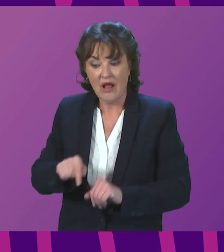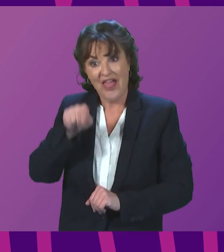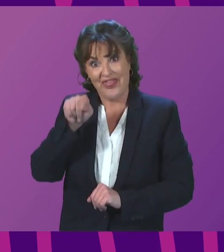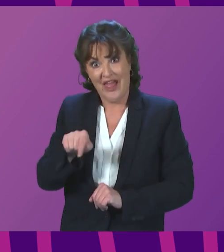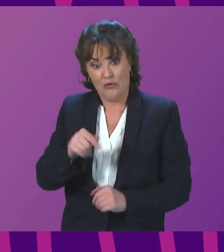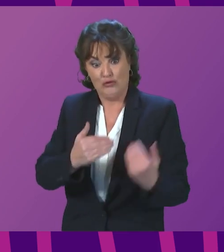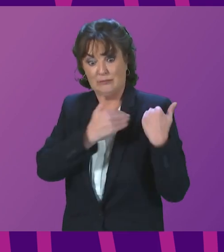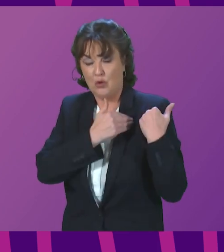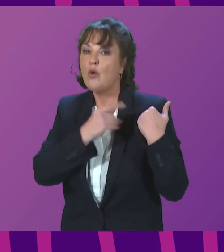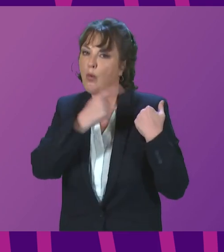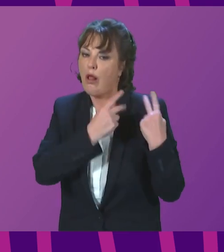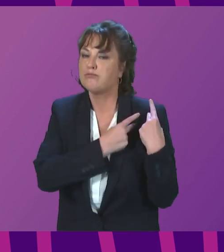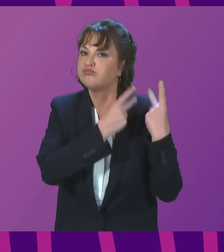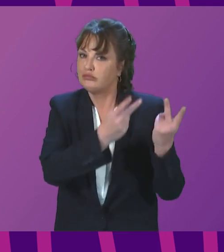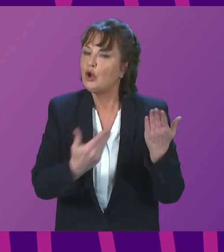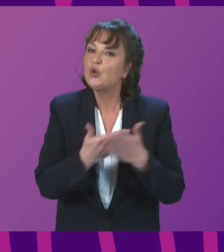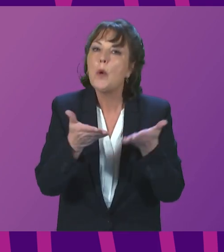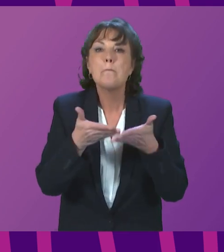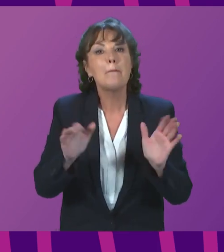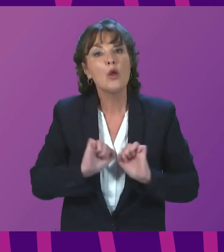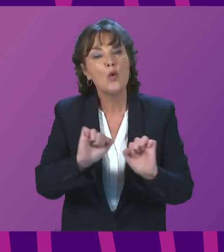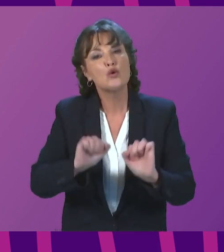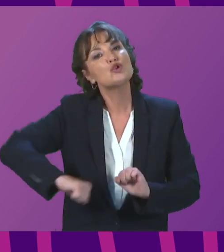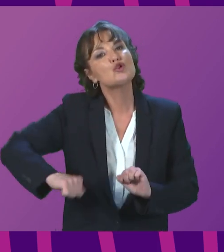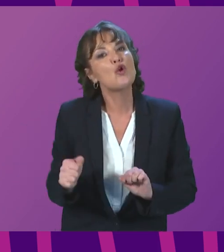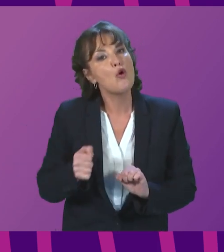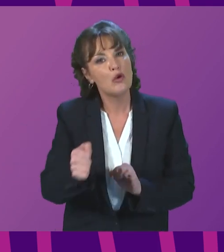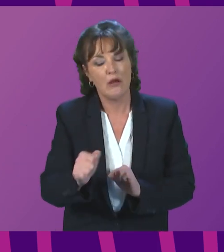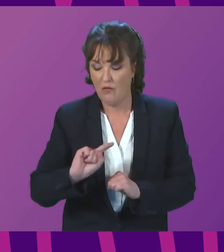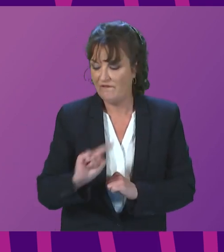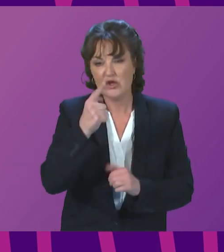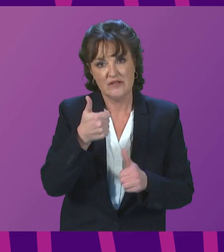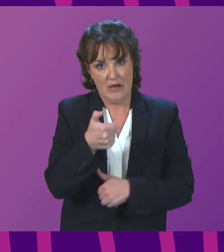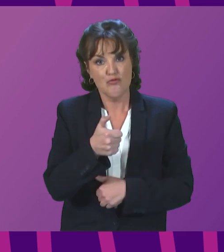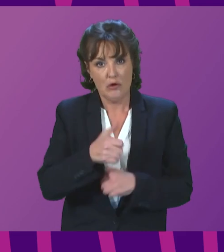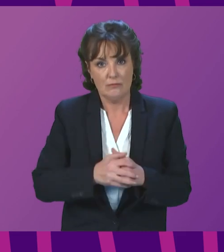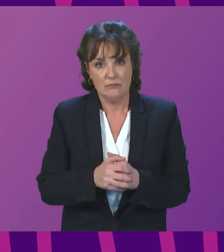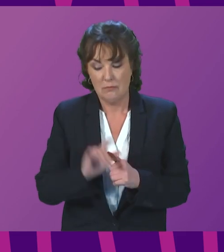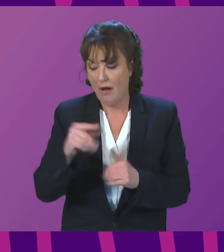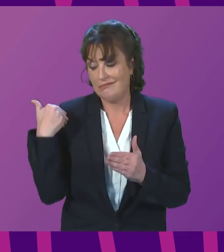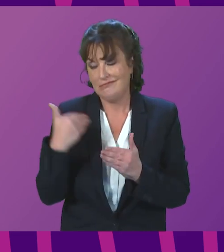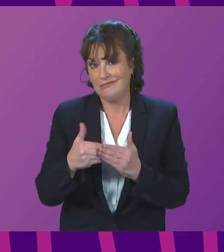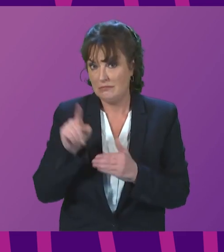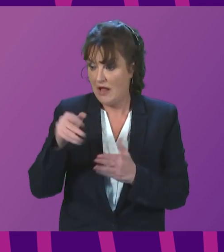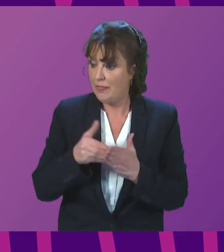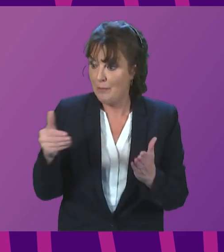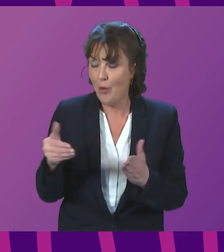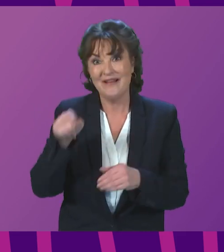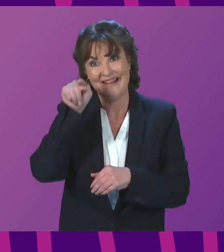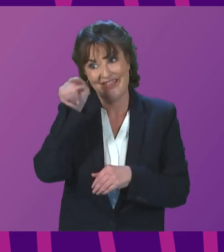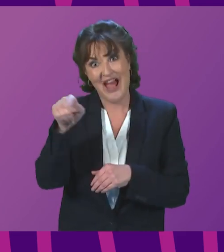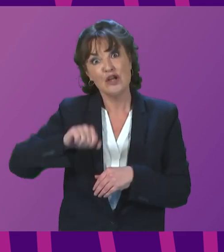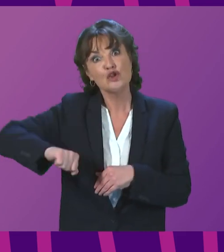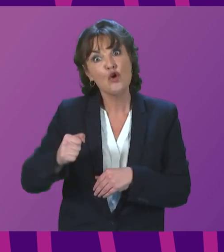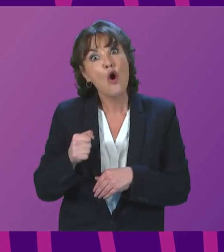pass to the new publicly owned and controlled Scott Rail on the 1st of April, but of course Scott Rail at the time of this